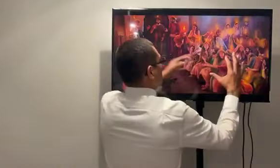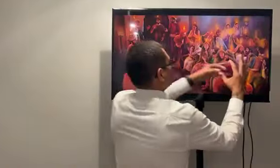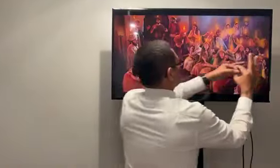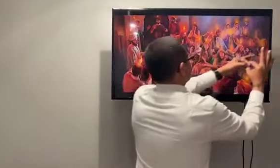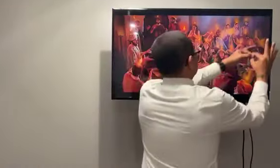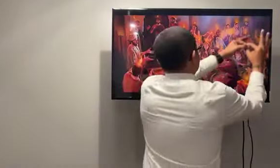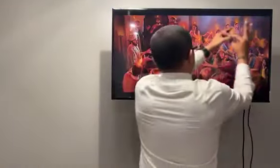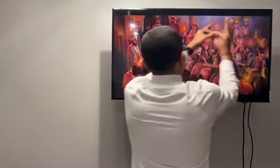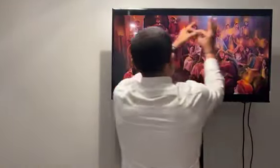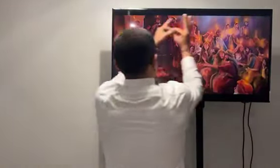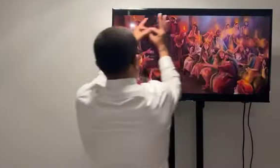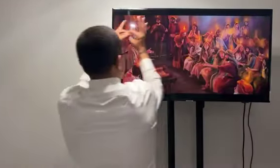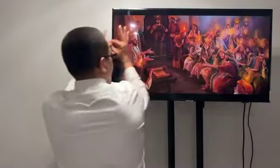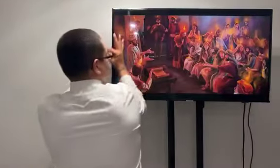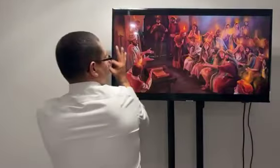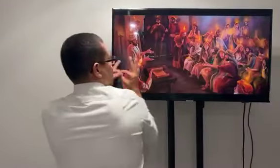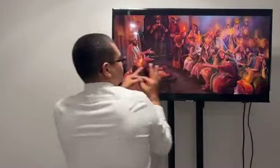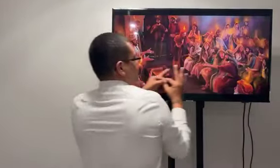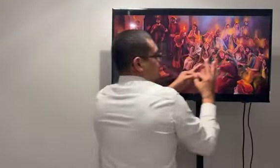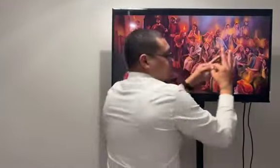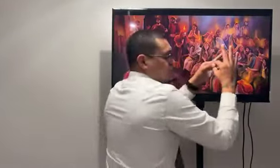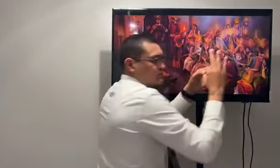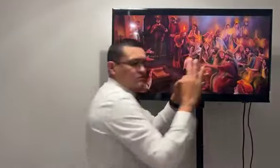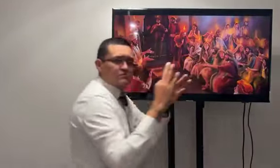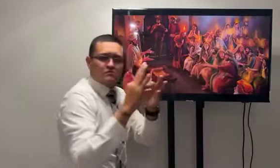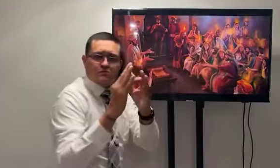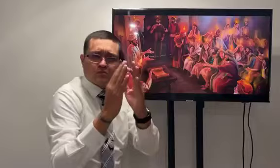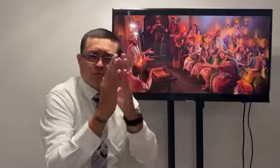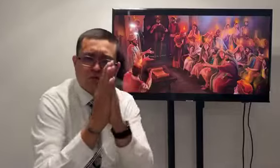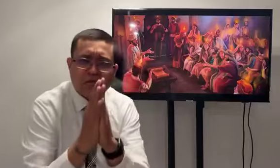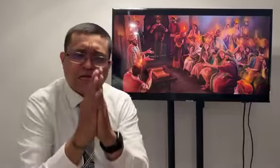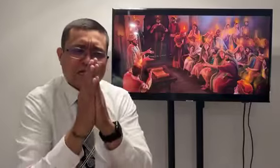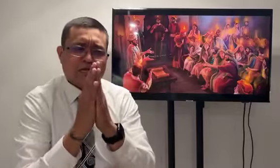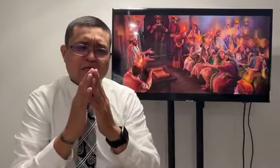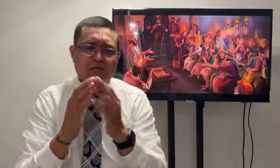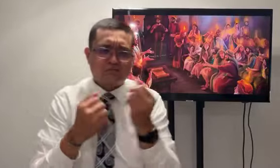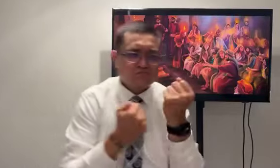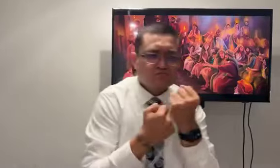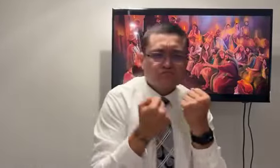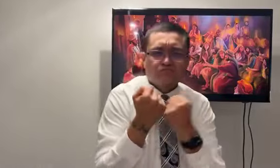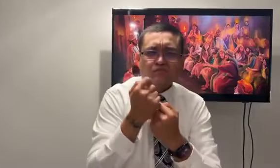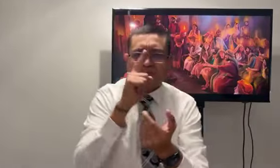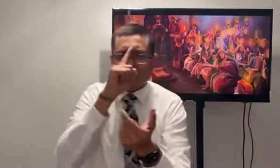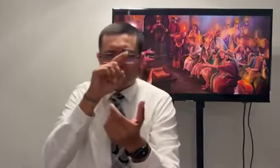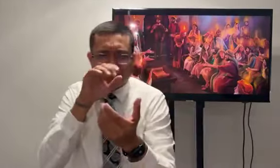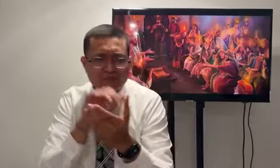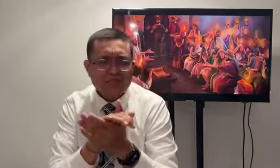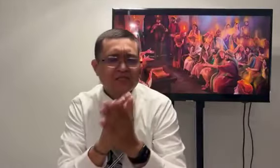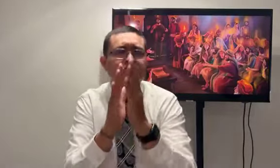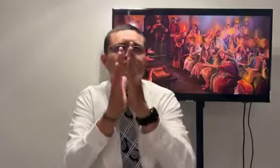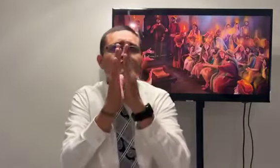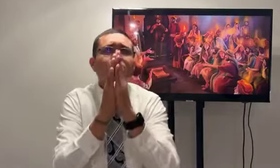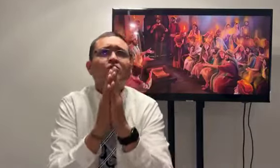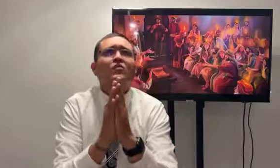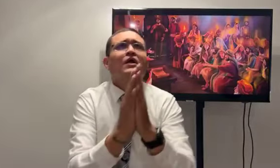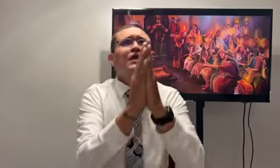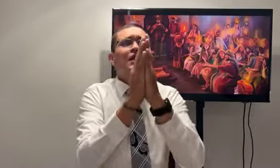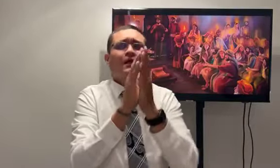so again they were all connected in this room praying seeking supporting each other believing in God